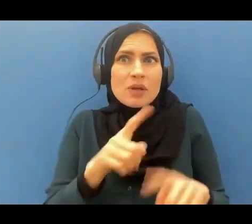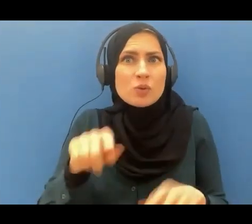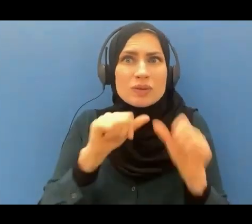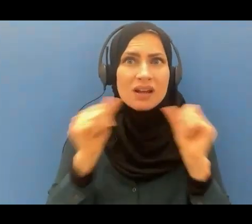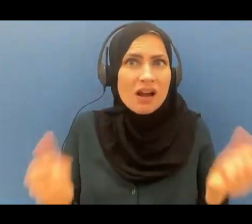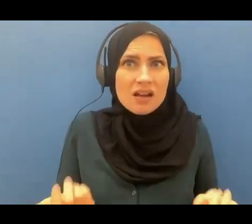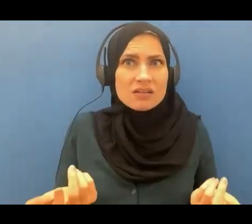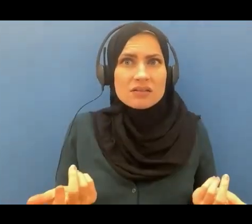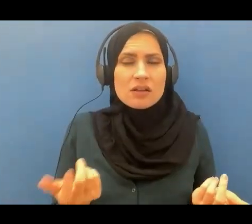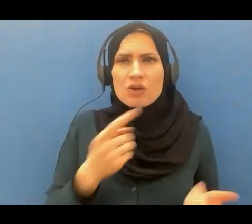proud and arrogant